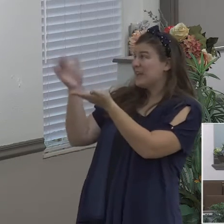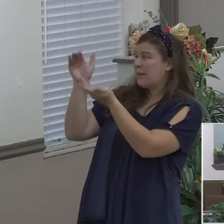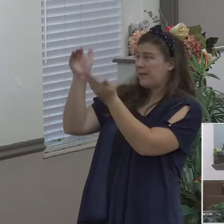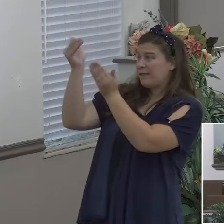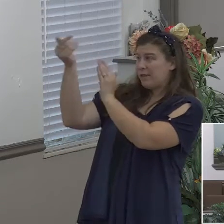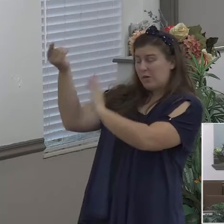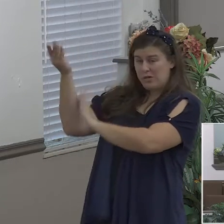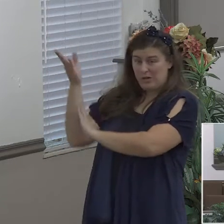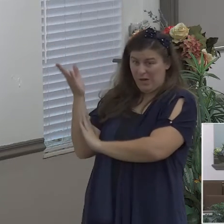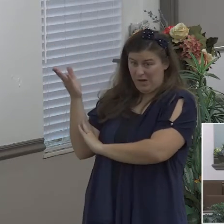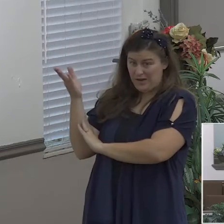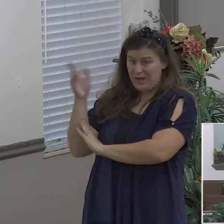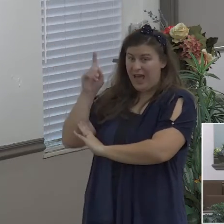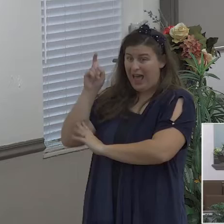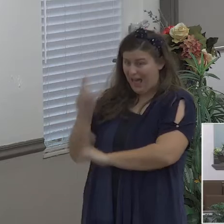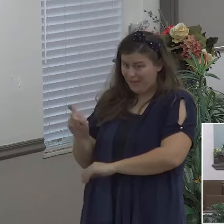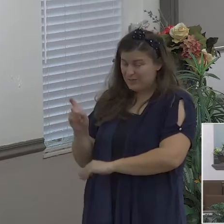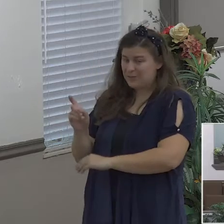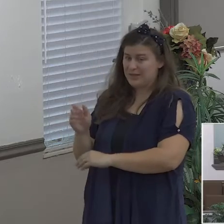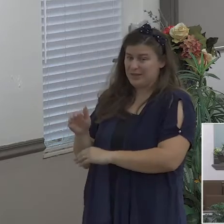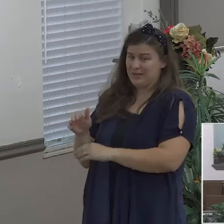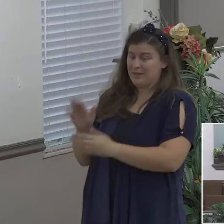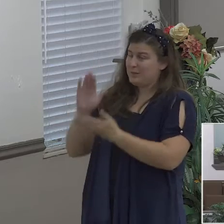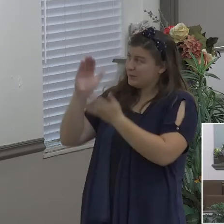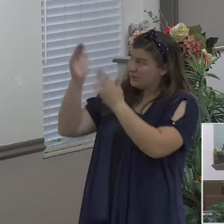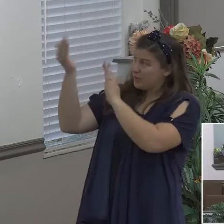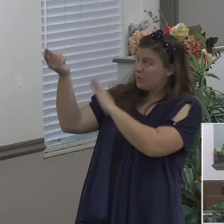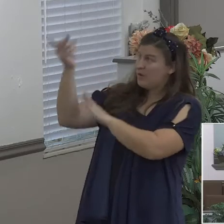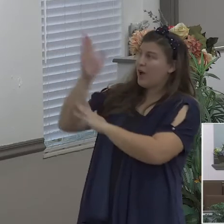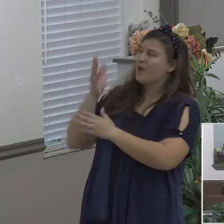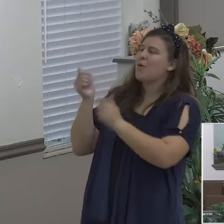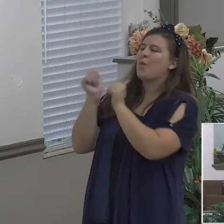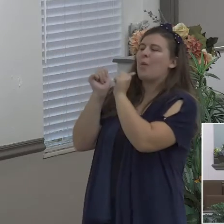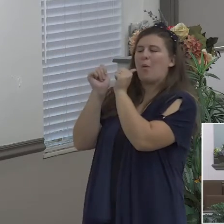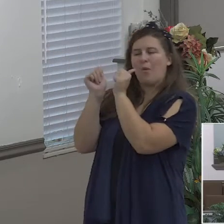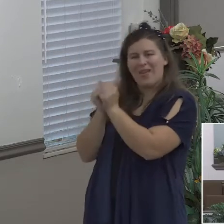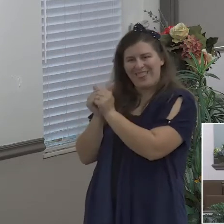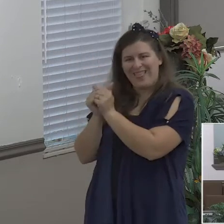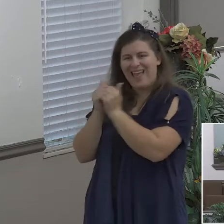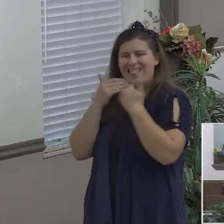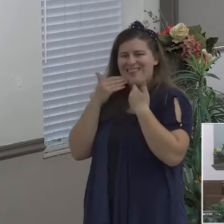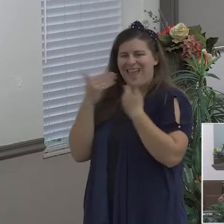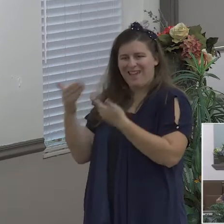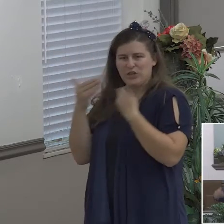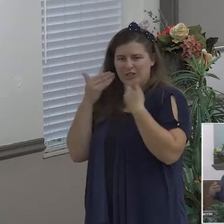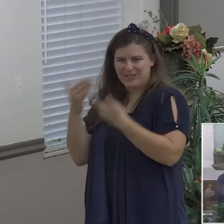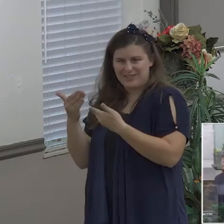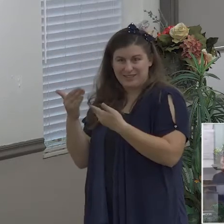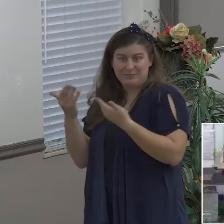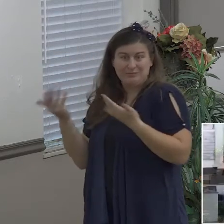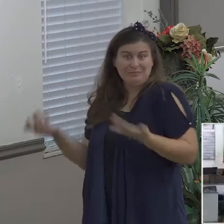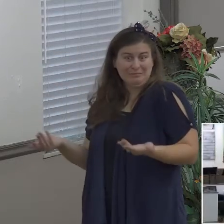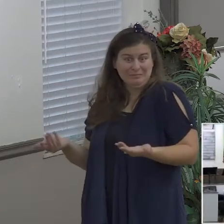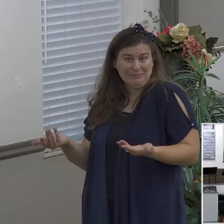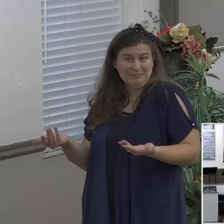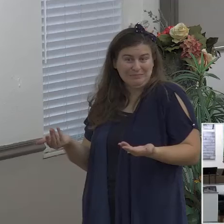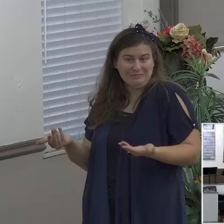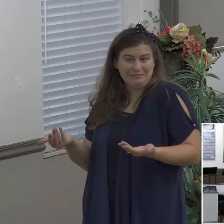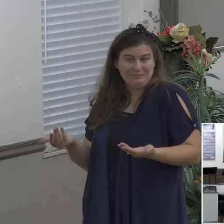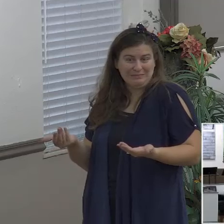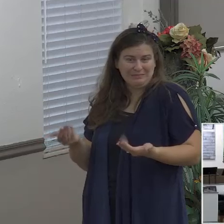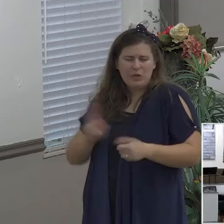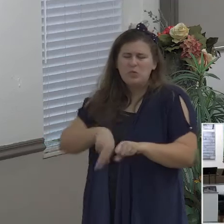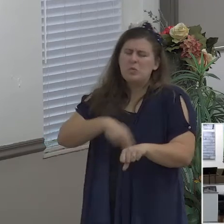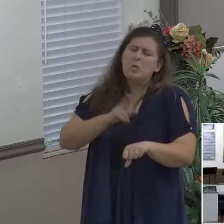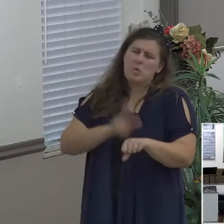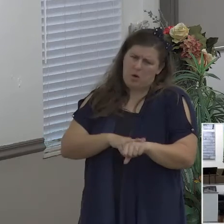thanksgiving now you know listen typically in our interaction with people